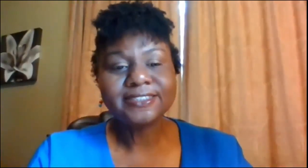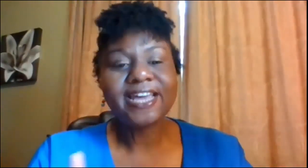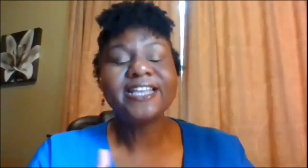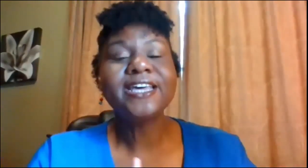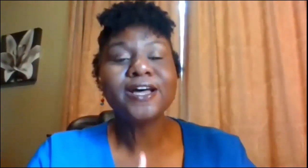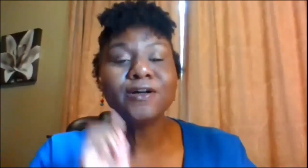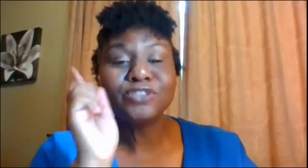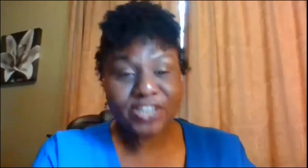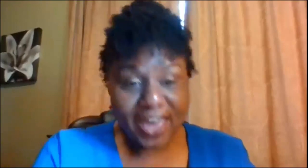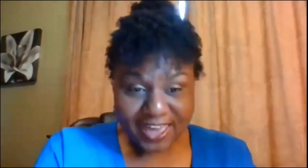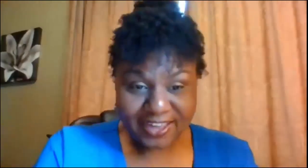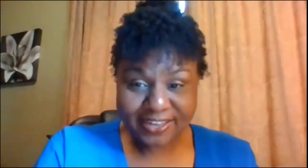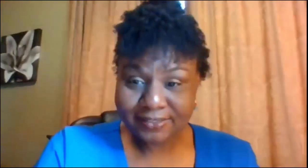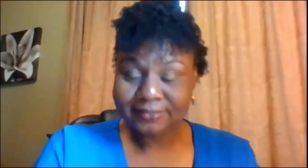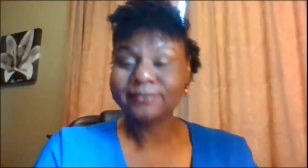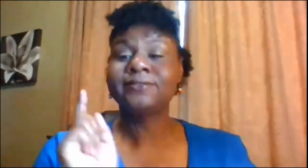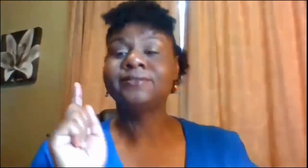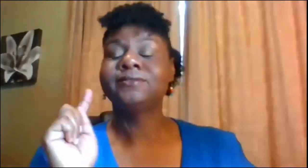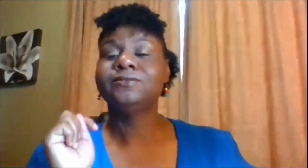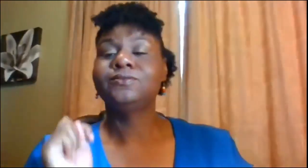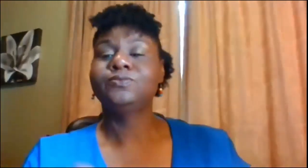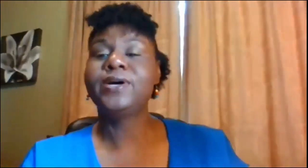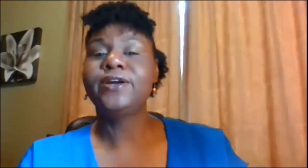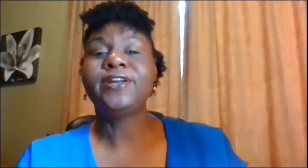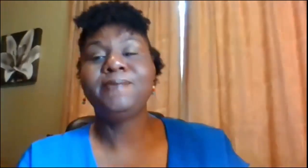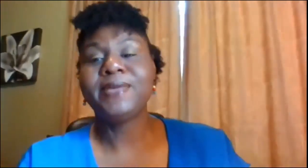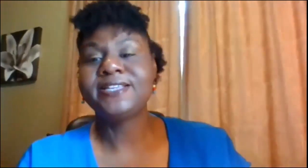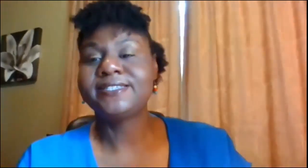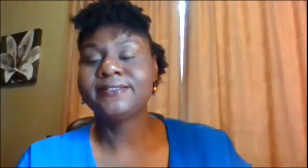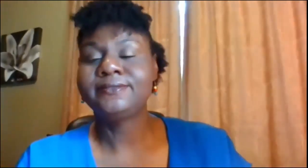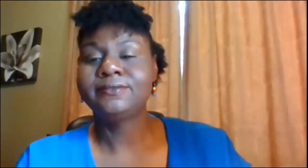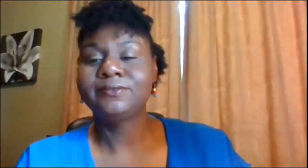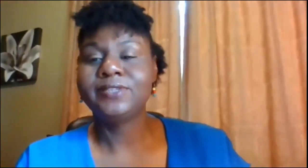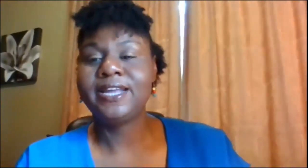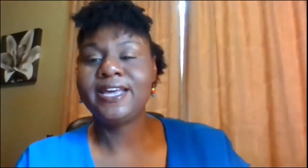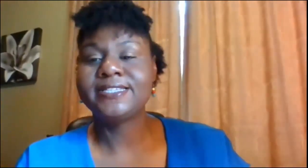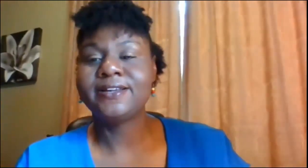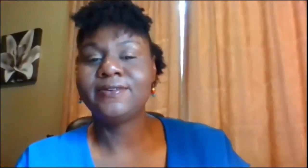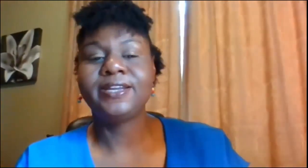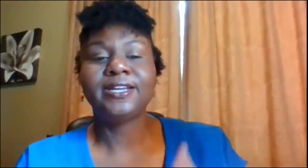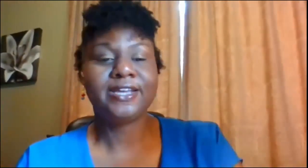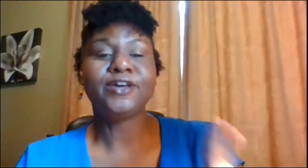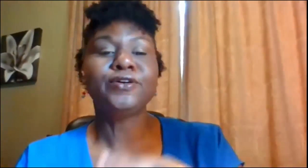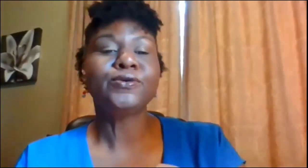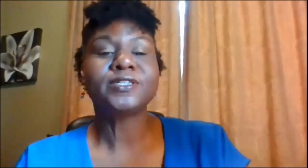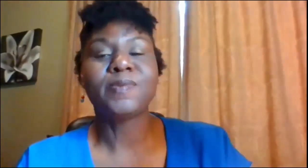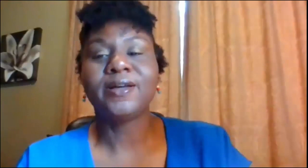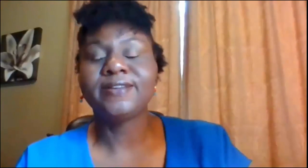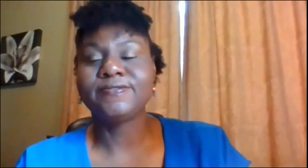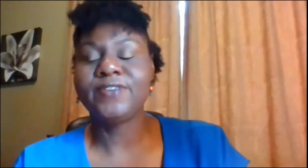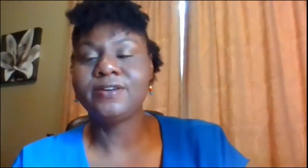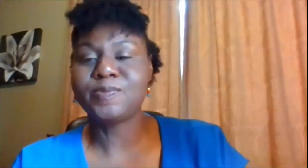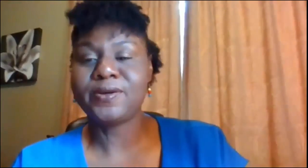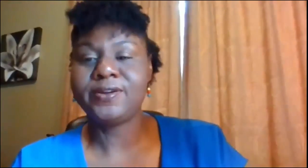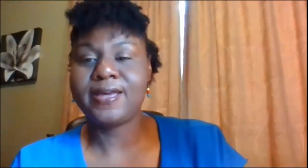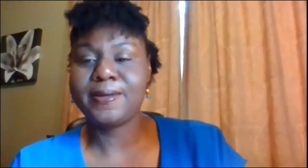Danielle J what her name is in ASL and then Danielle you respond and sing spell your name